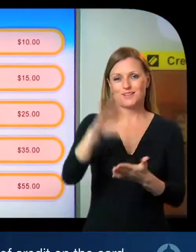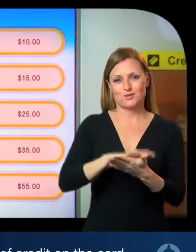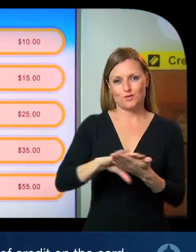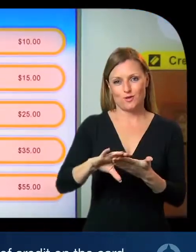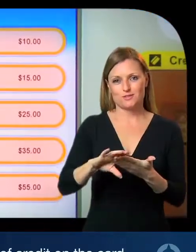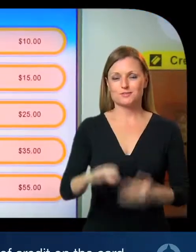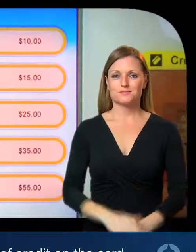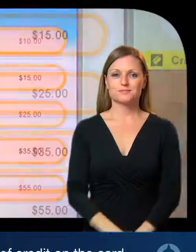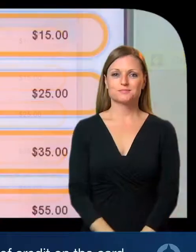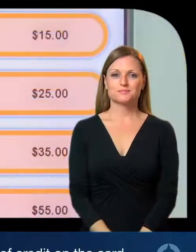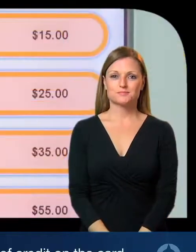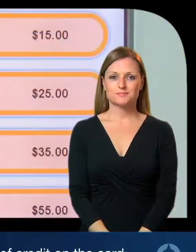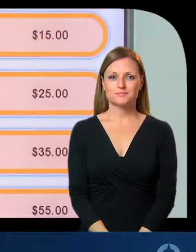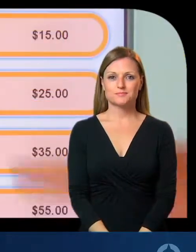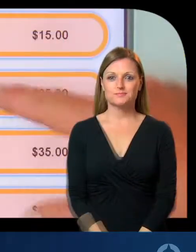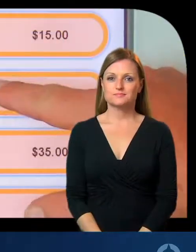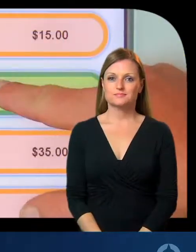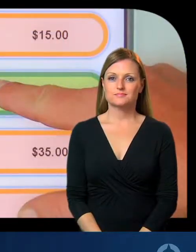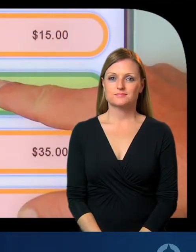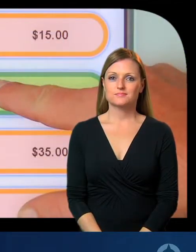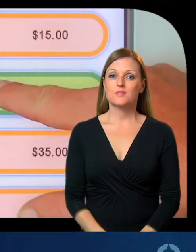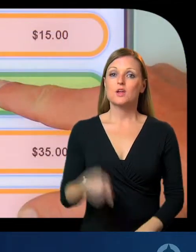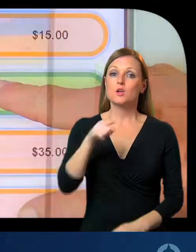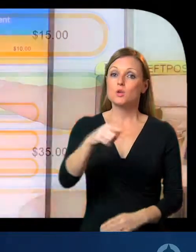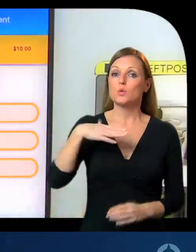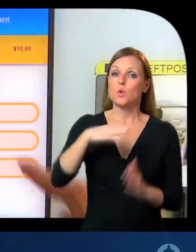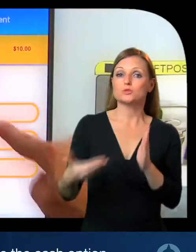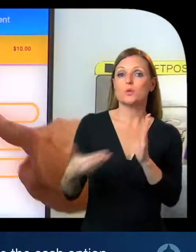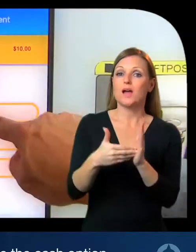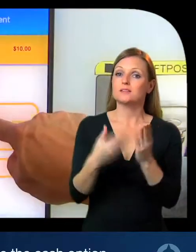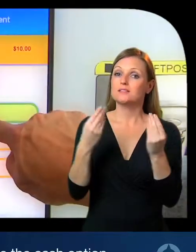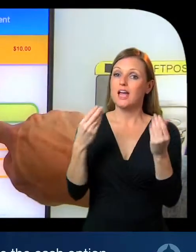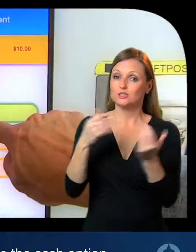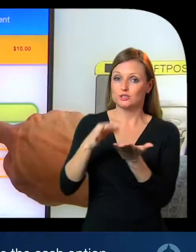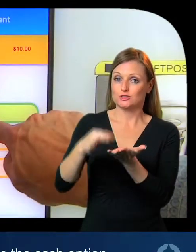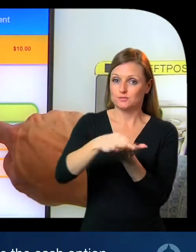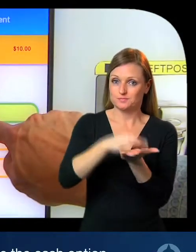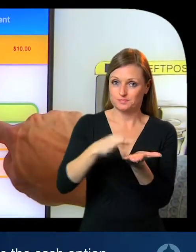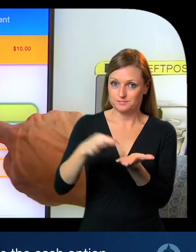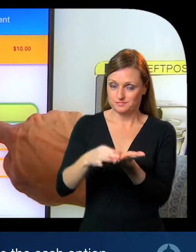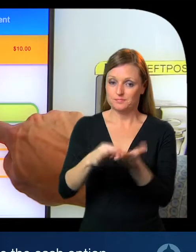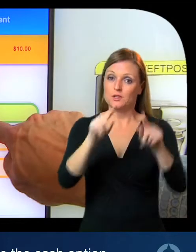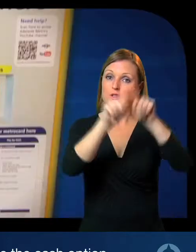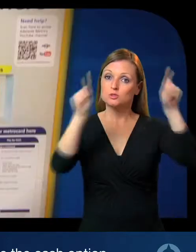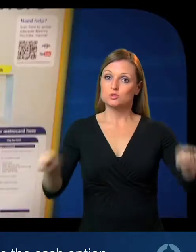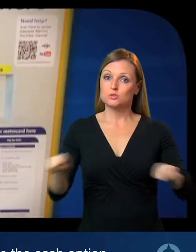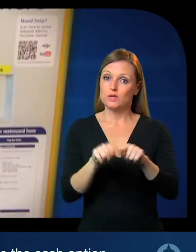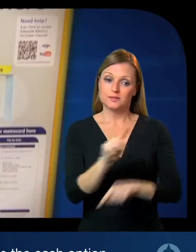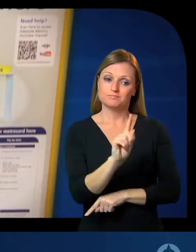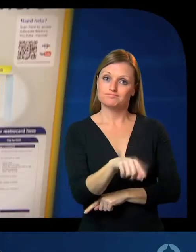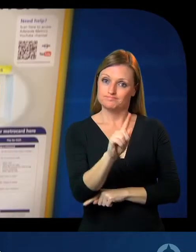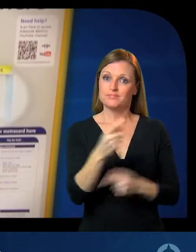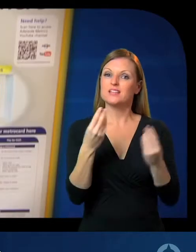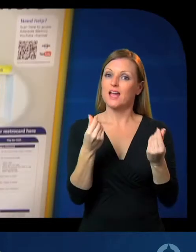put at least $5 worth of credit on the card. To purchase using coins or notes choose the cash